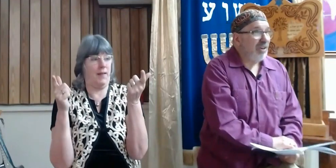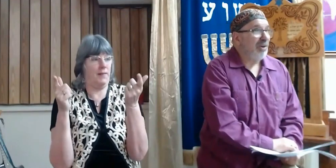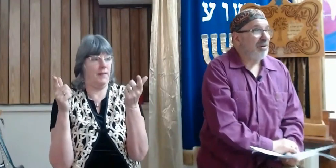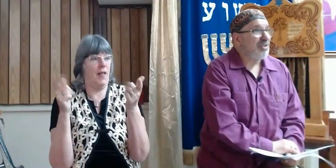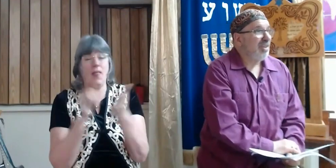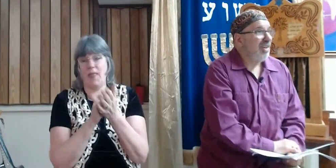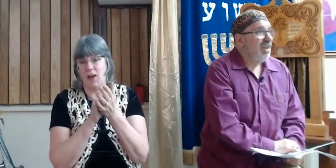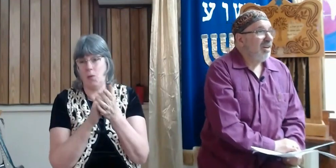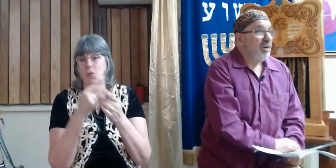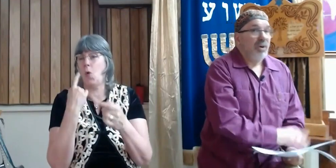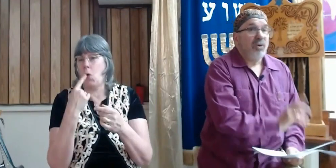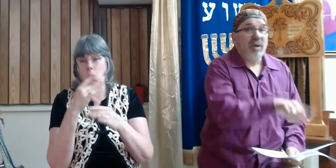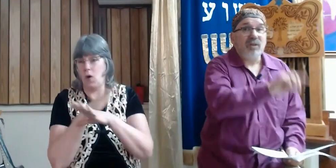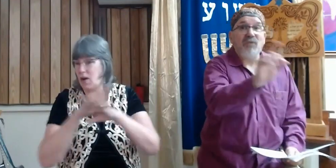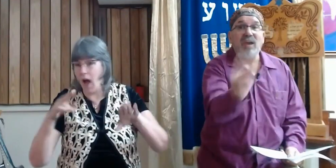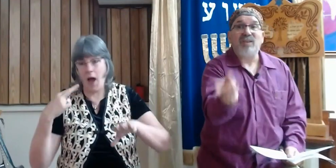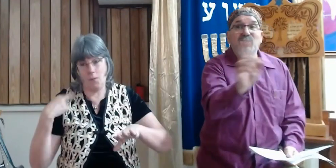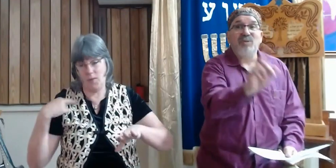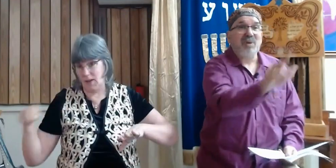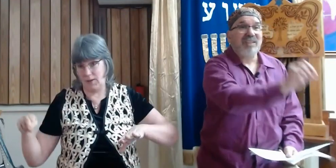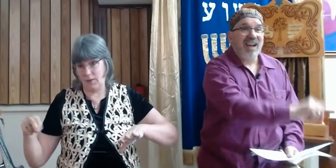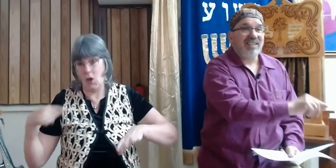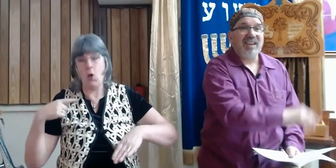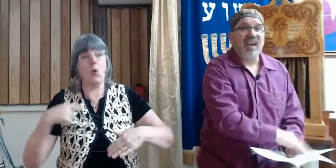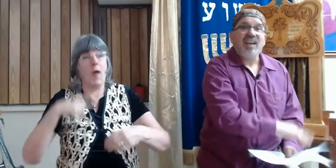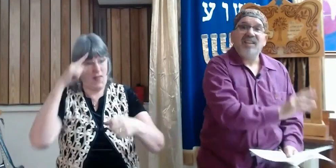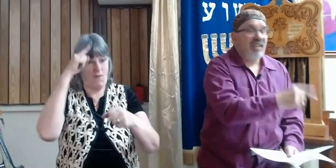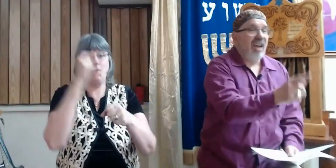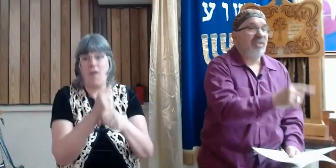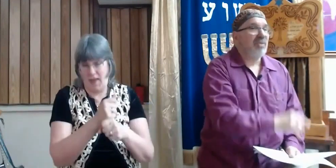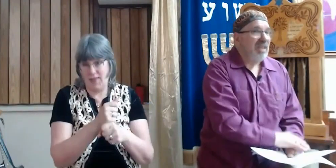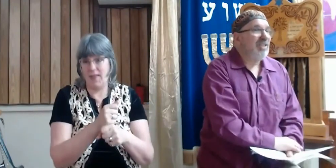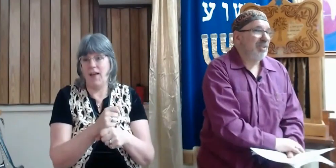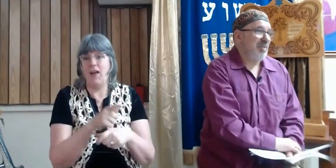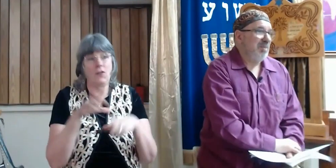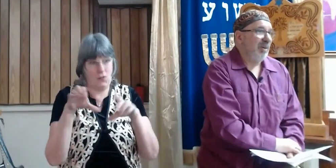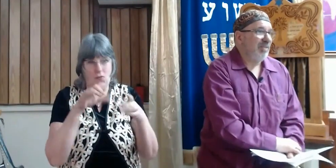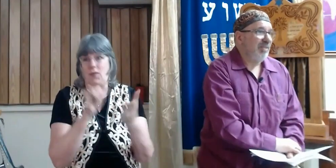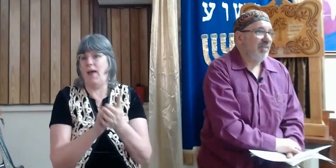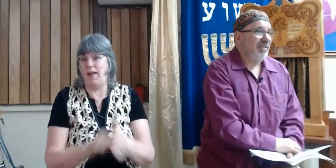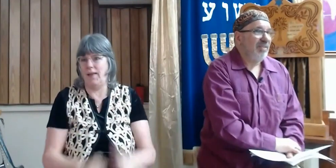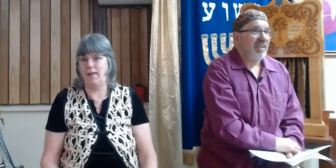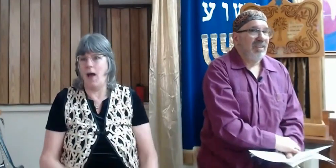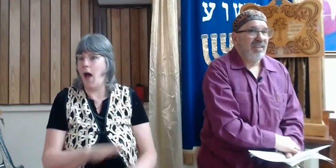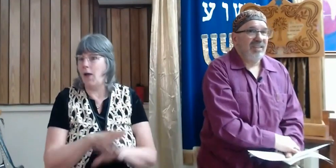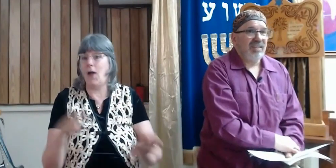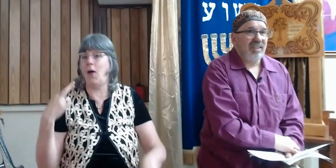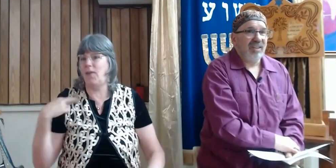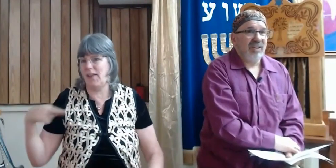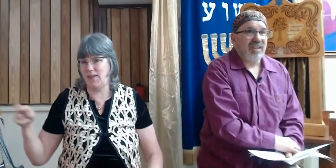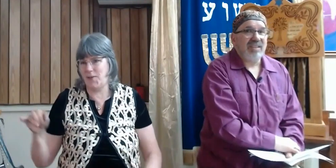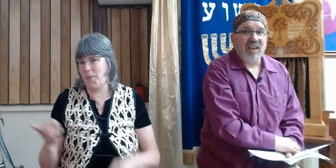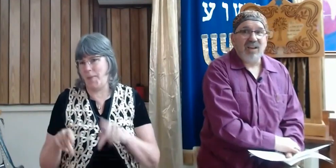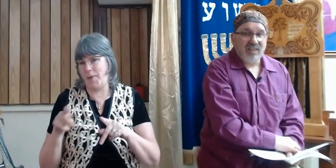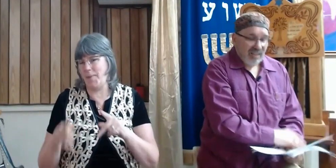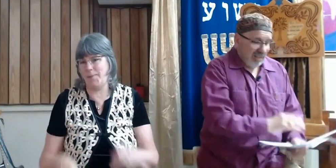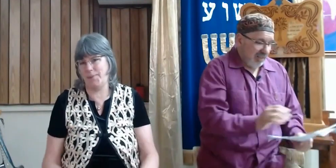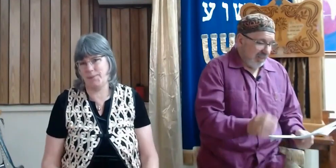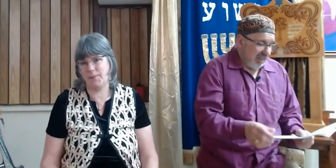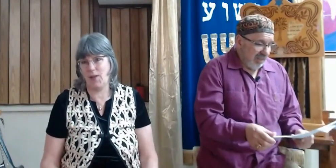seculars who had the faith to do what God said, not the religious people. You know,